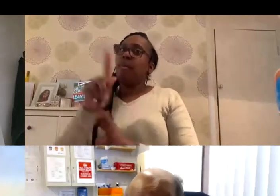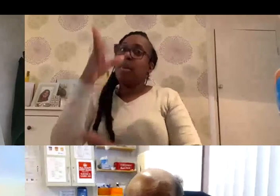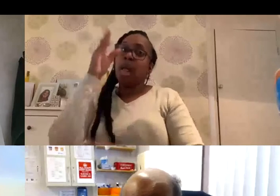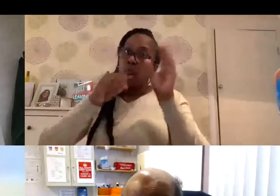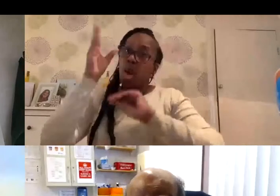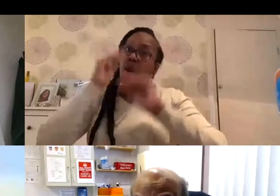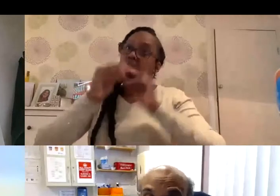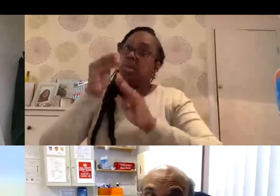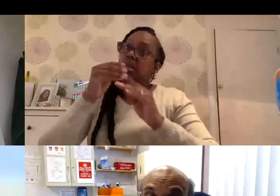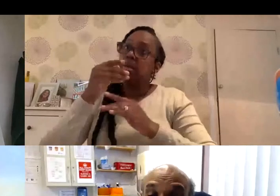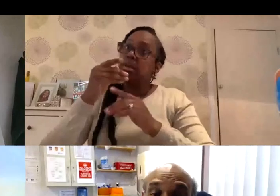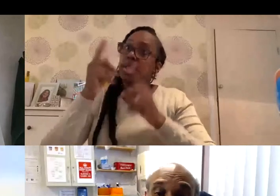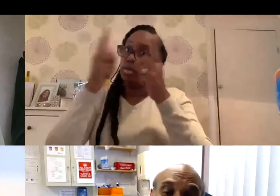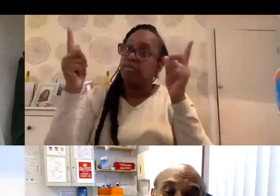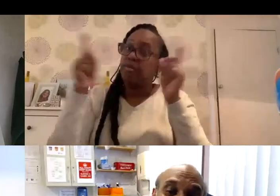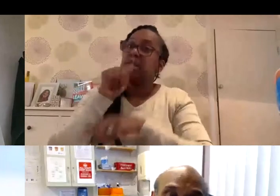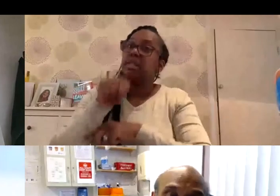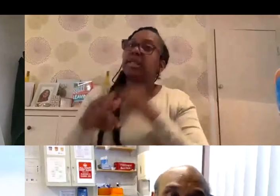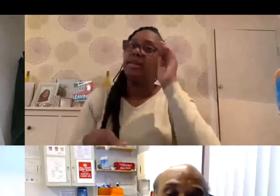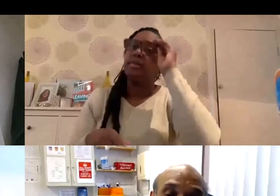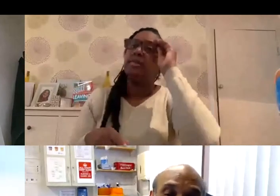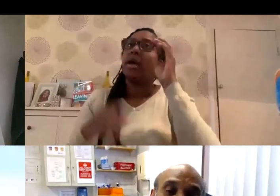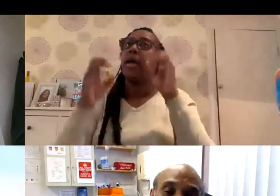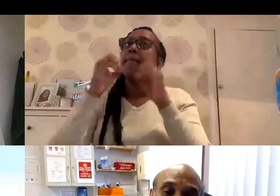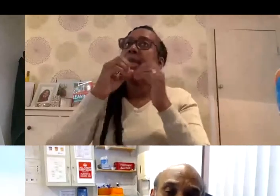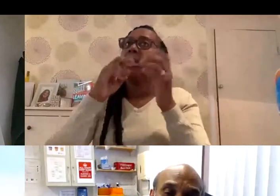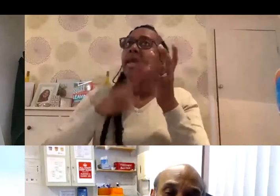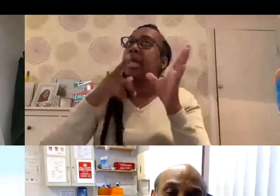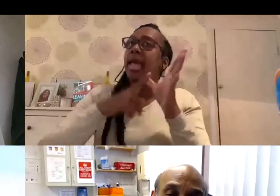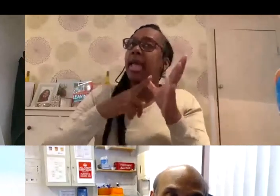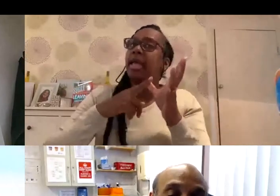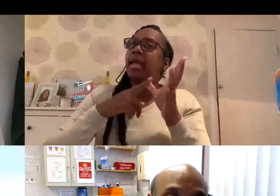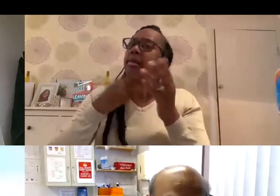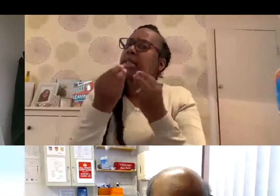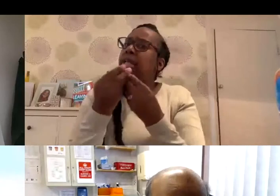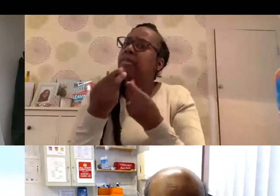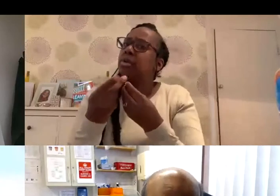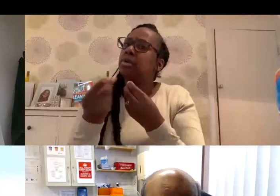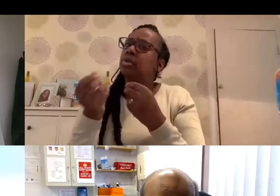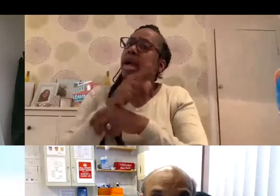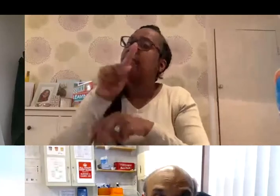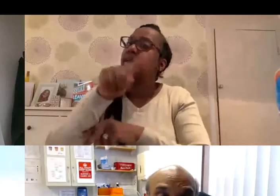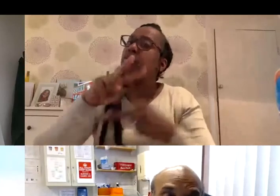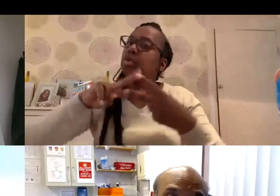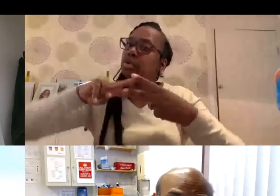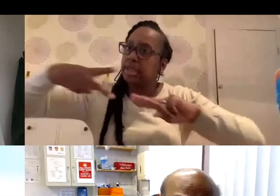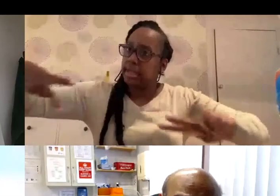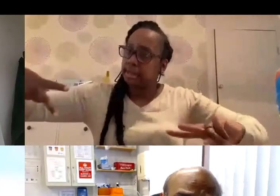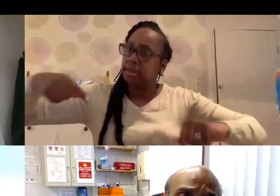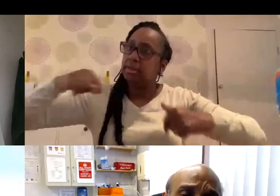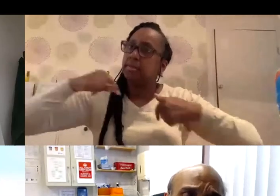down the road. So, DNA is the material we transfer in our genes. The